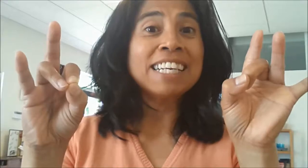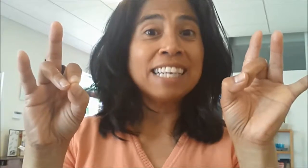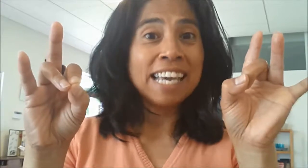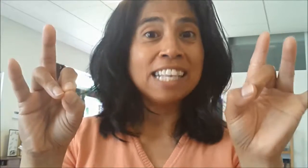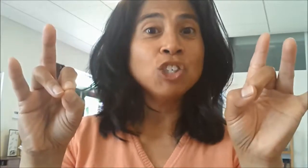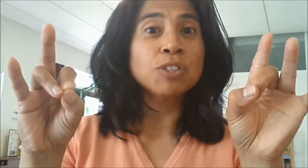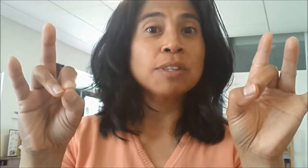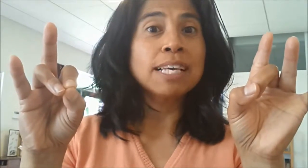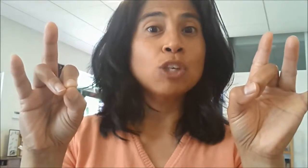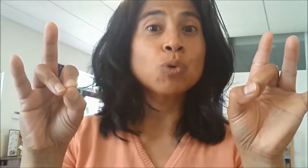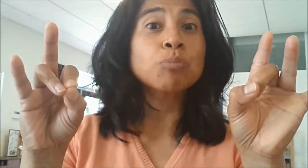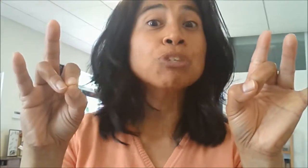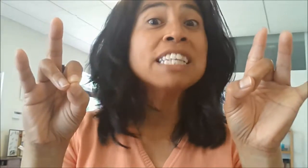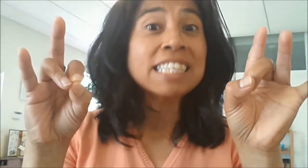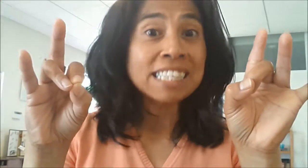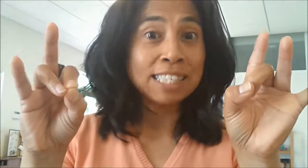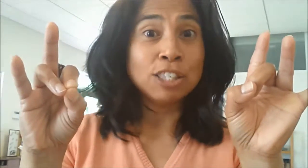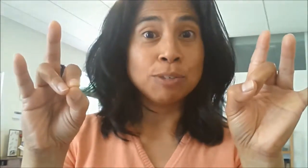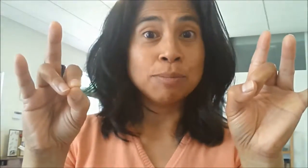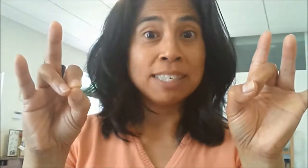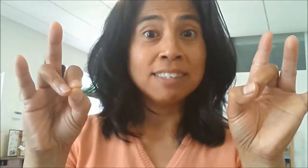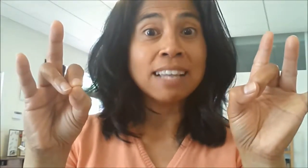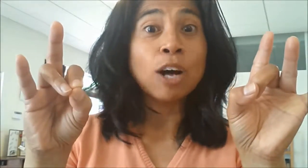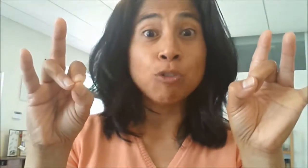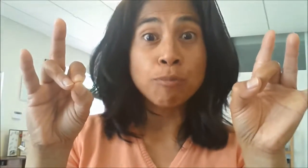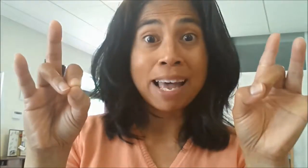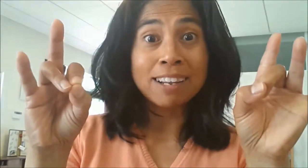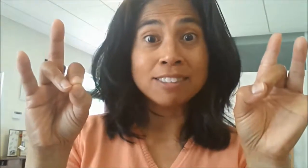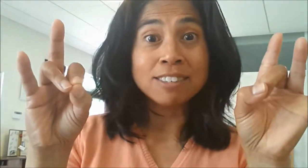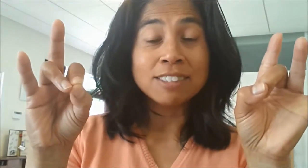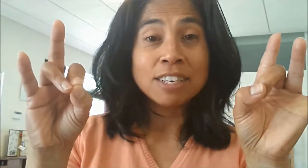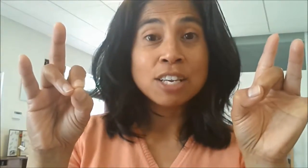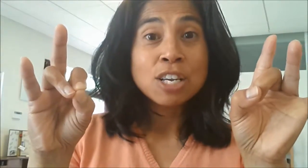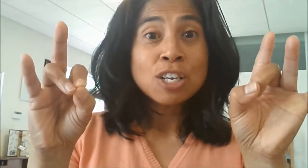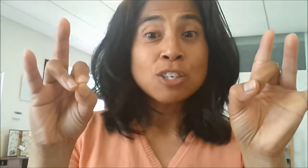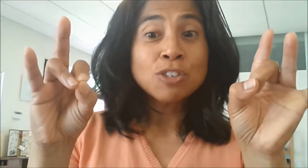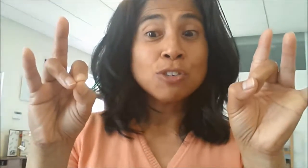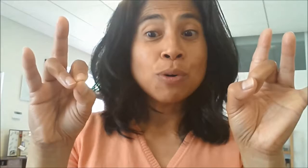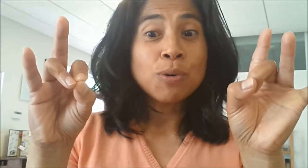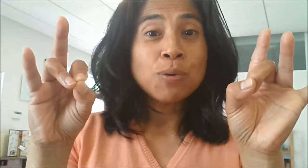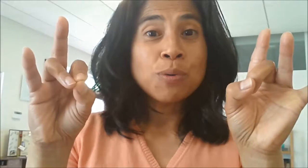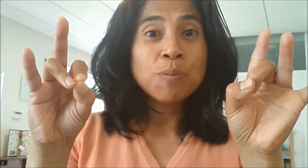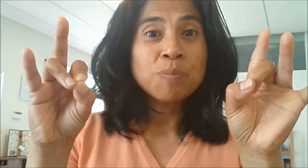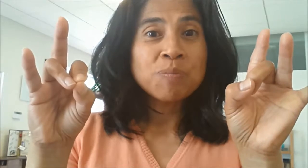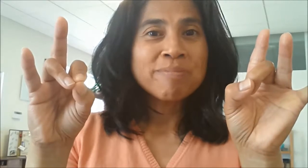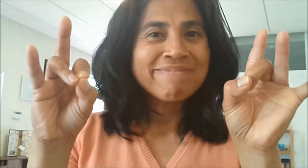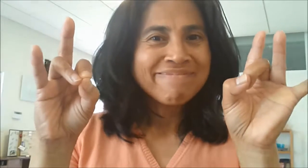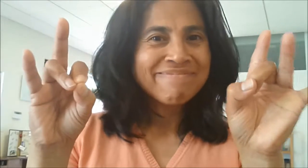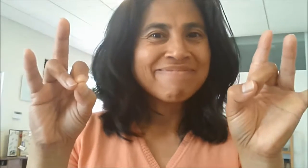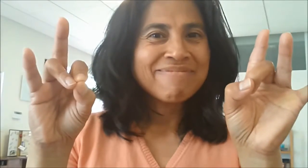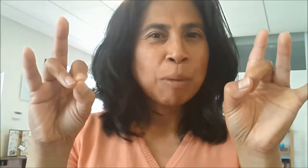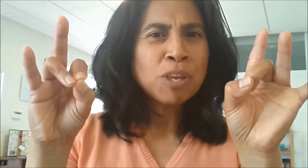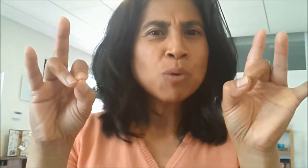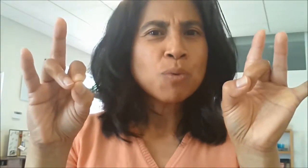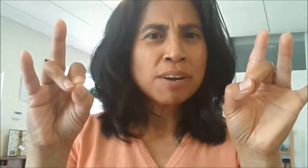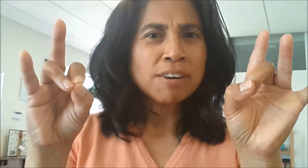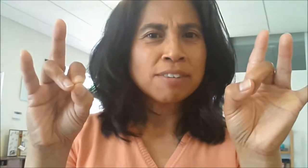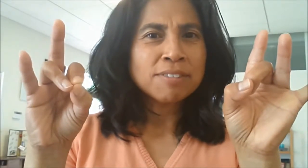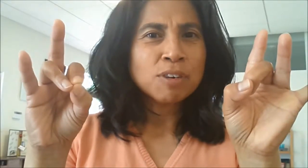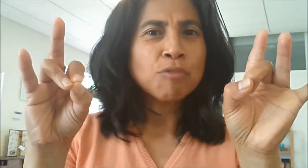indication that your breathing system is out of balance. So, be aware of